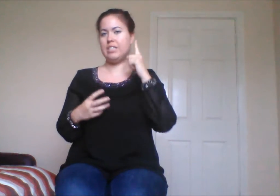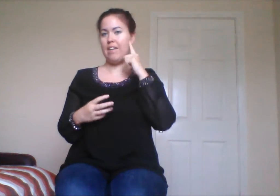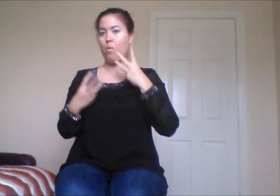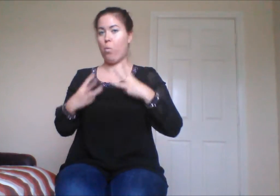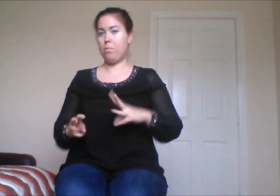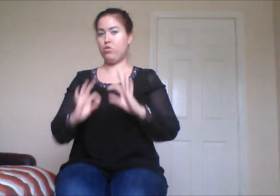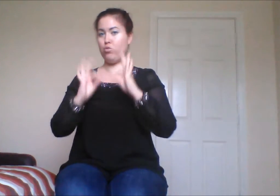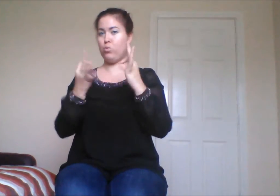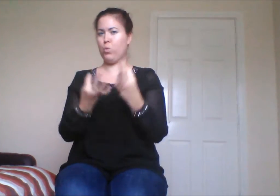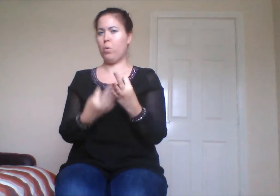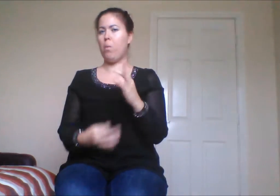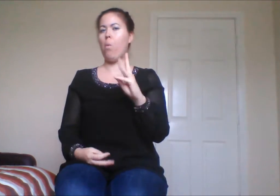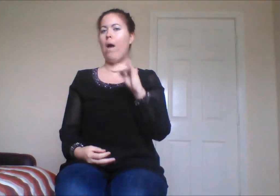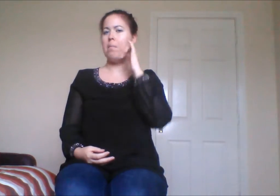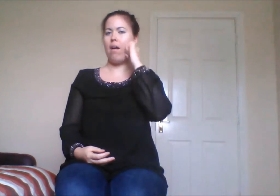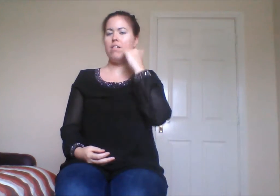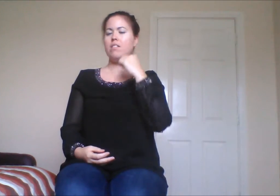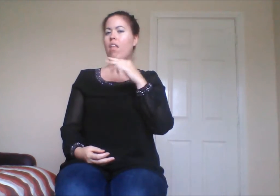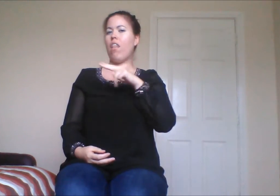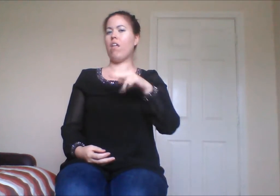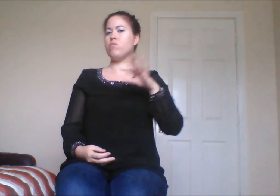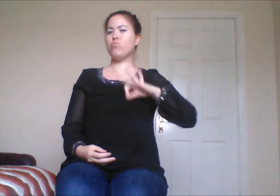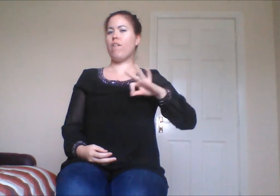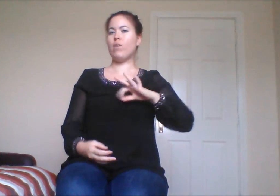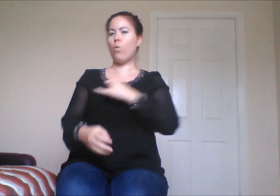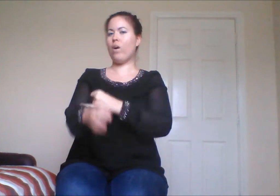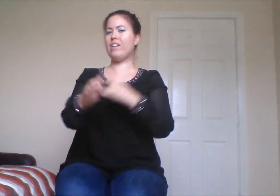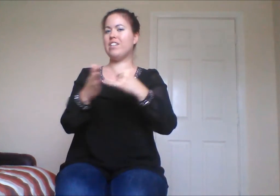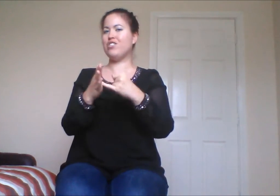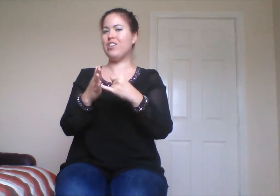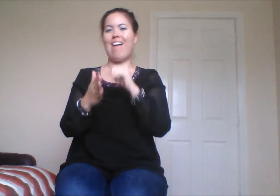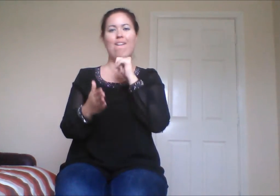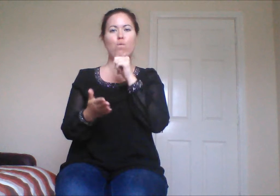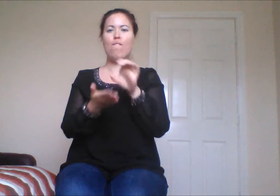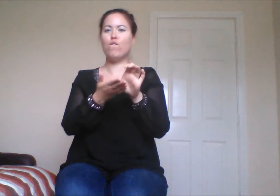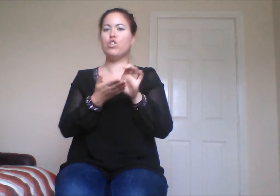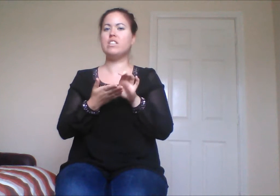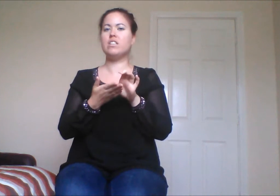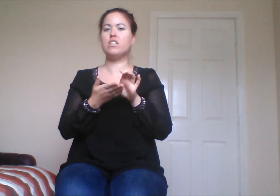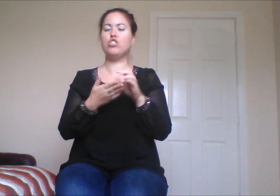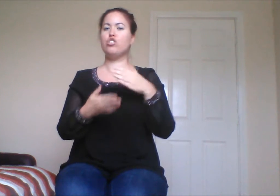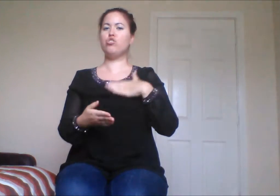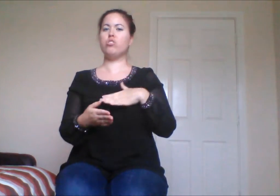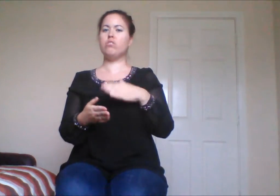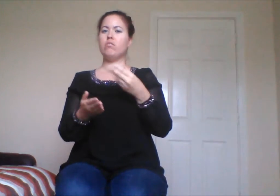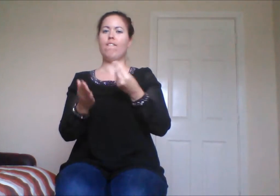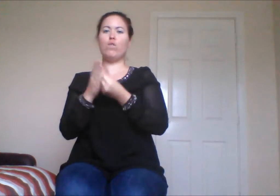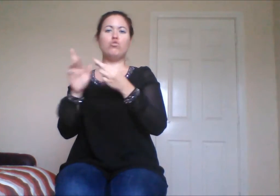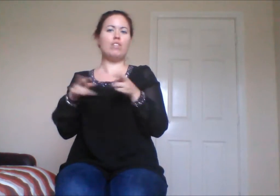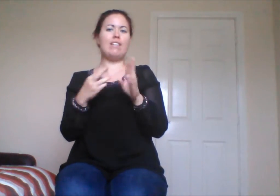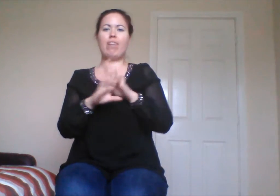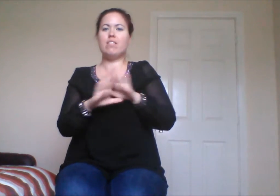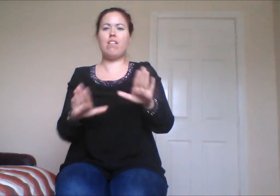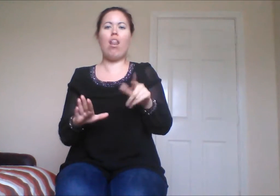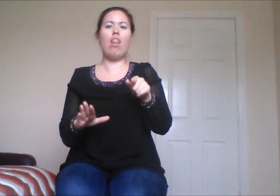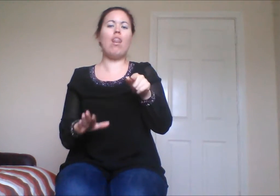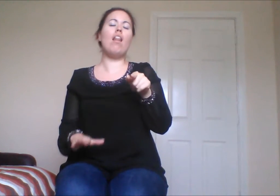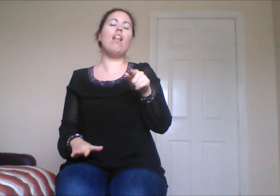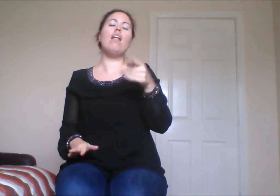Like, the only funding they ever get is from fundraising. They don't get any support from the government. So we use